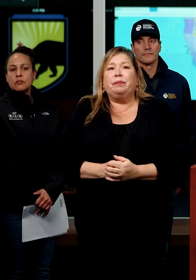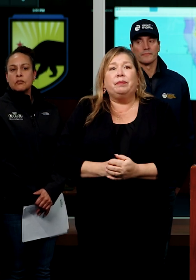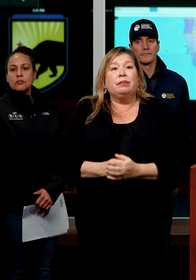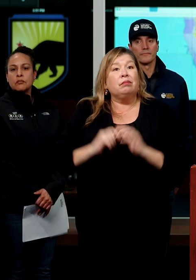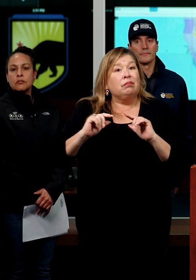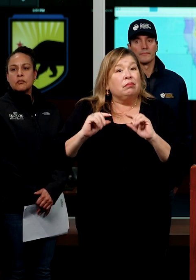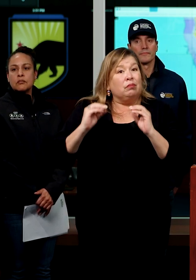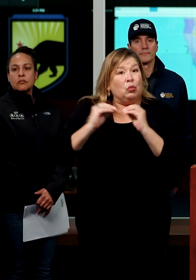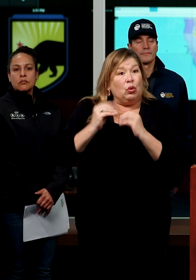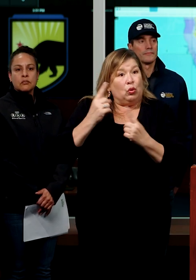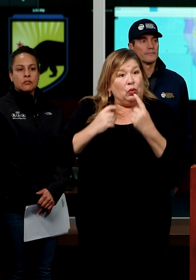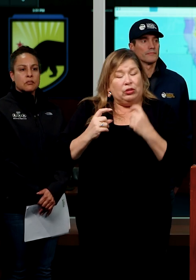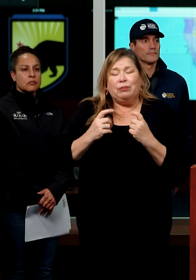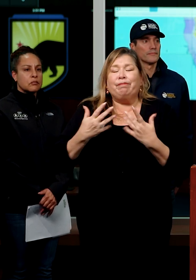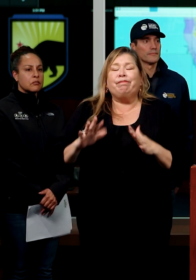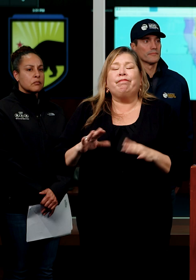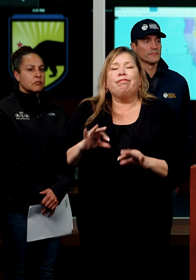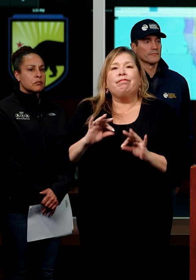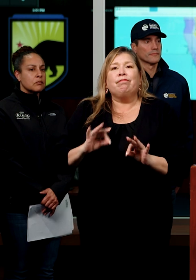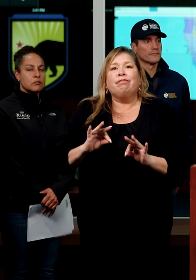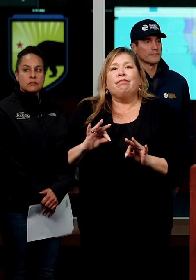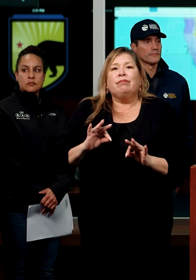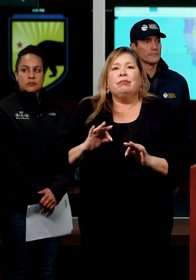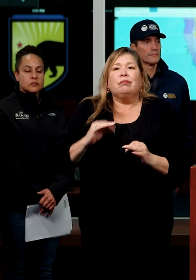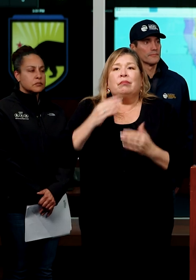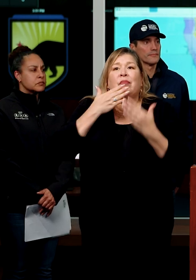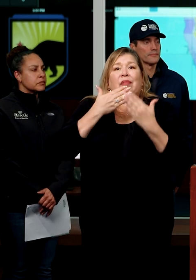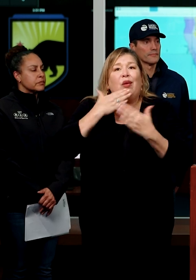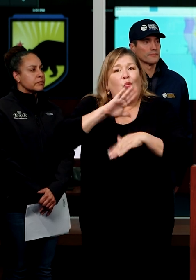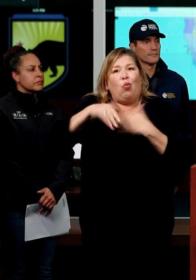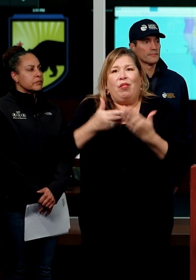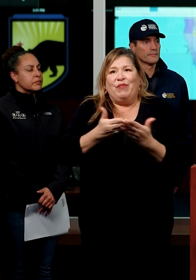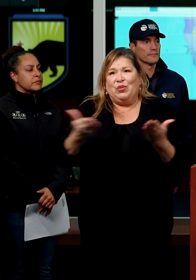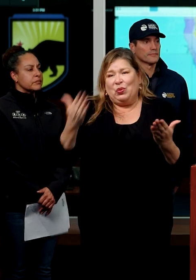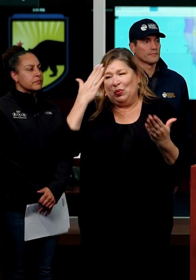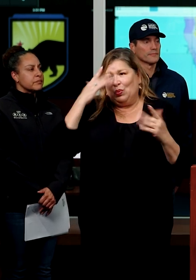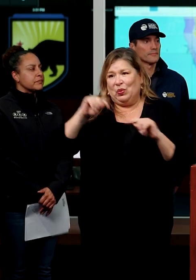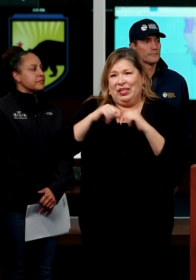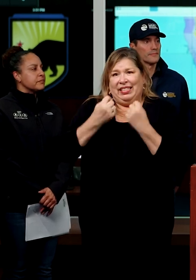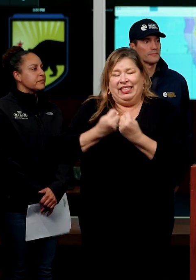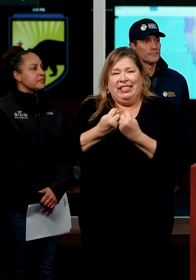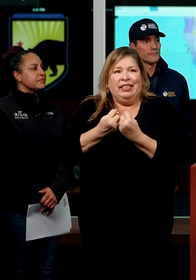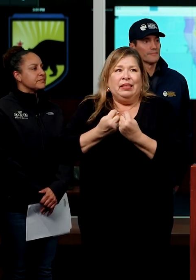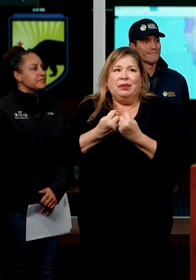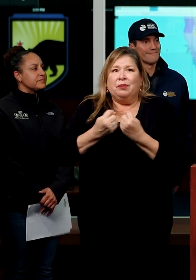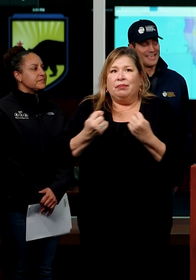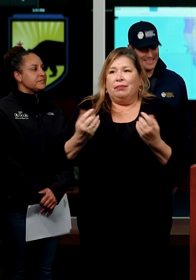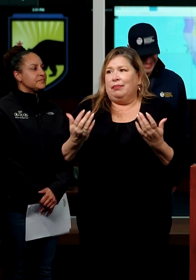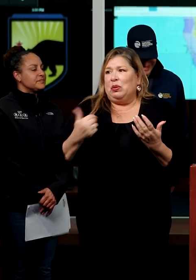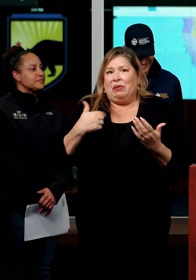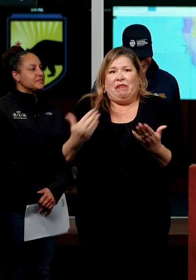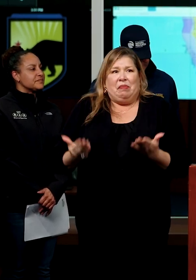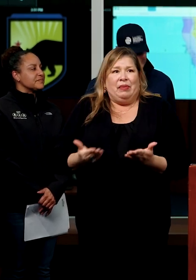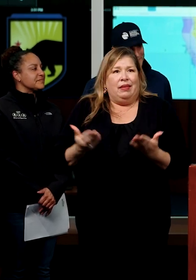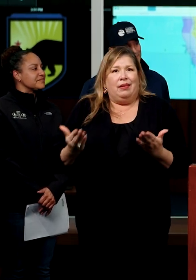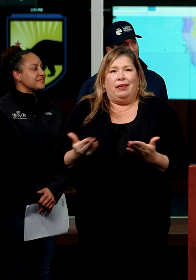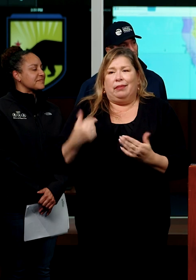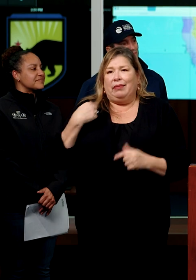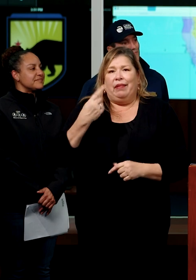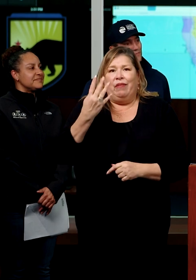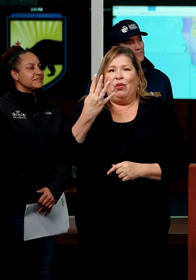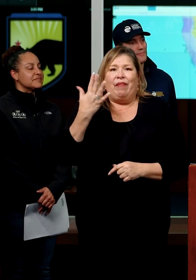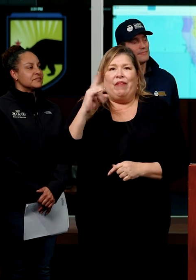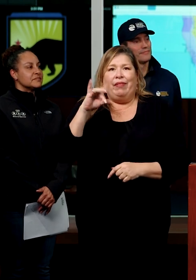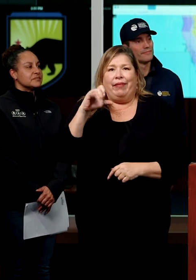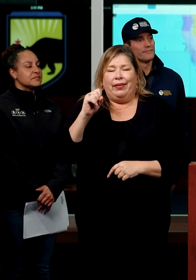With that, just want to, again, thank everybody. team's been up and we, I think I've been with you last four, the last five days